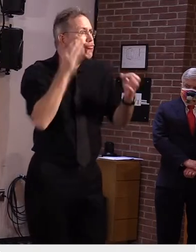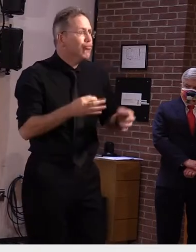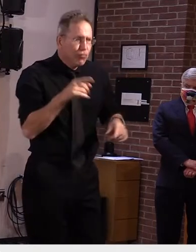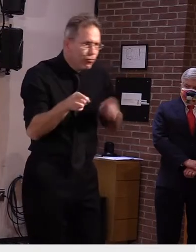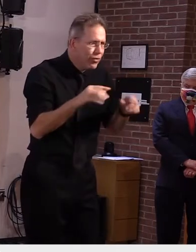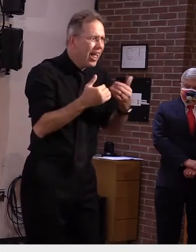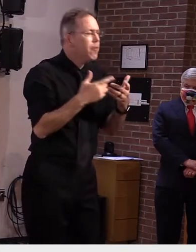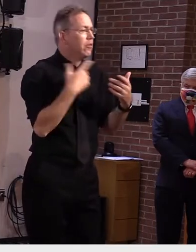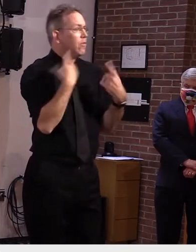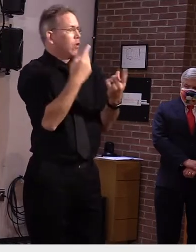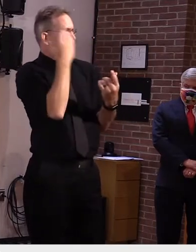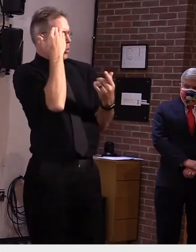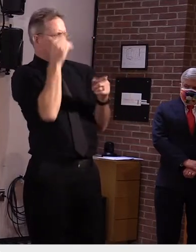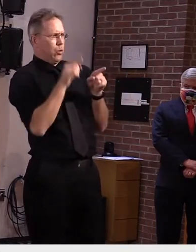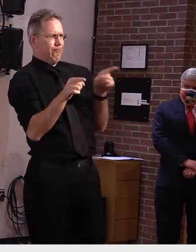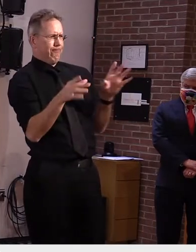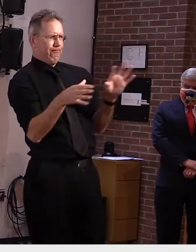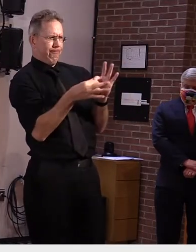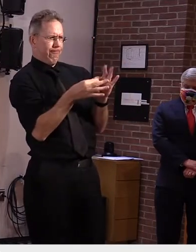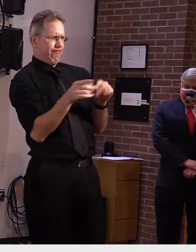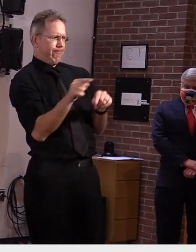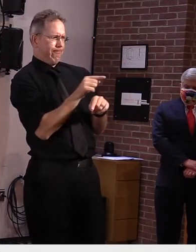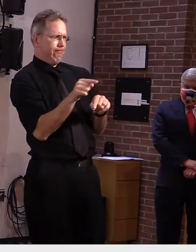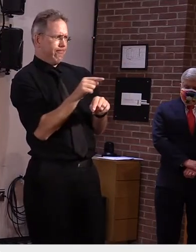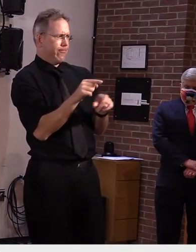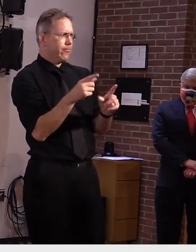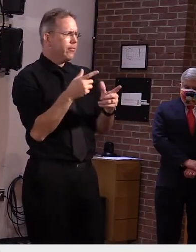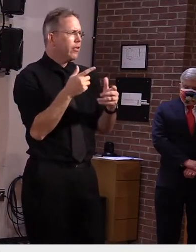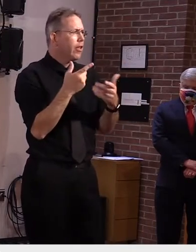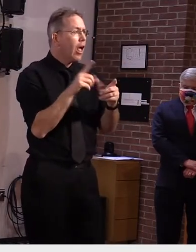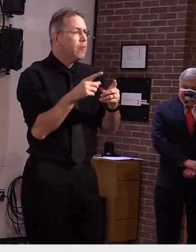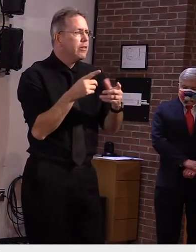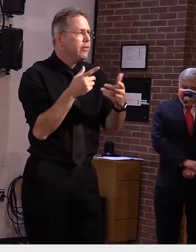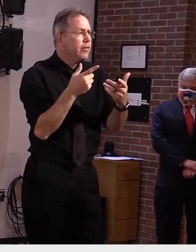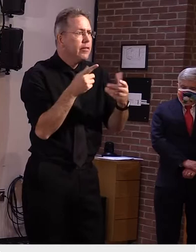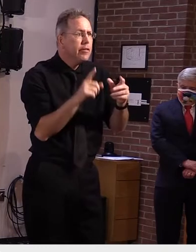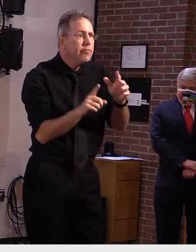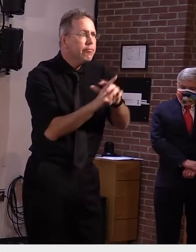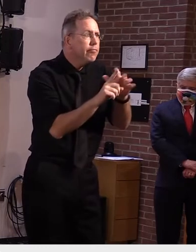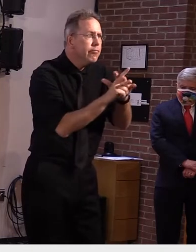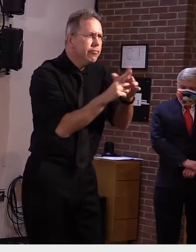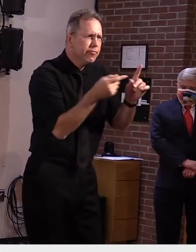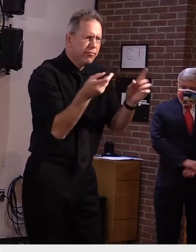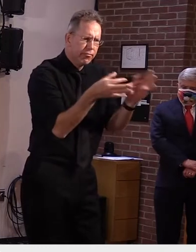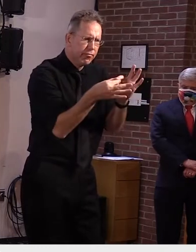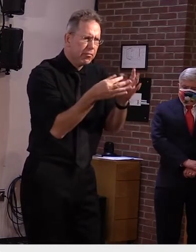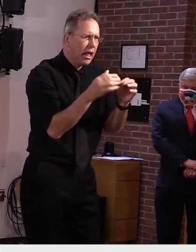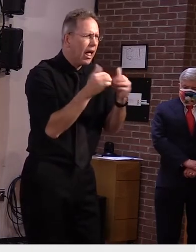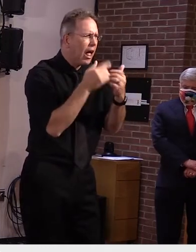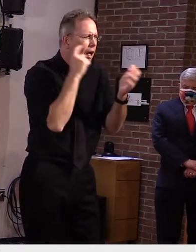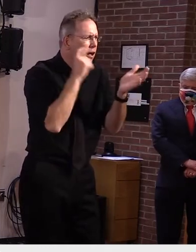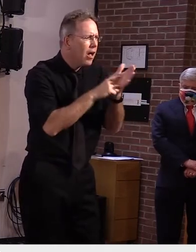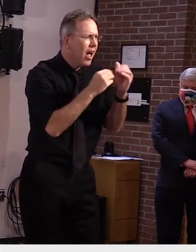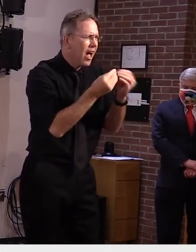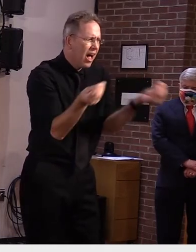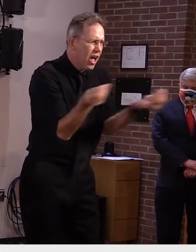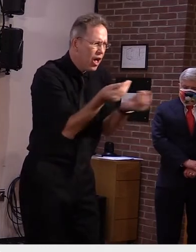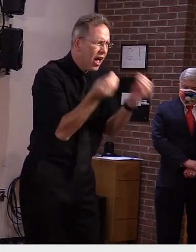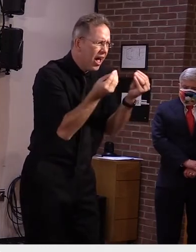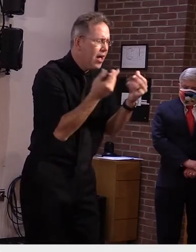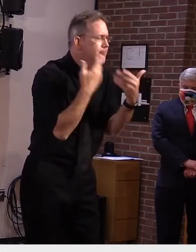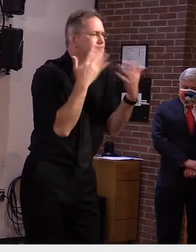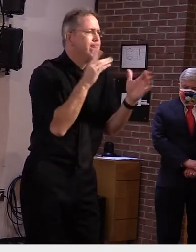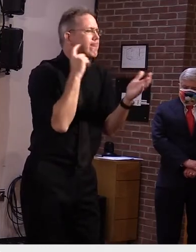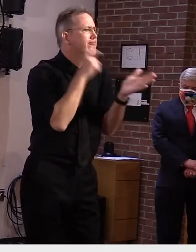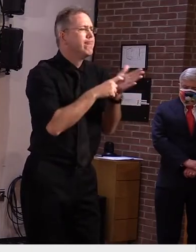often can't pin that down in a situation or an outbreak sometimes we're able to sort it out as we